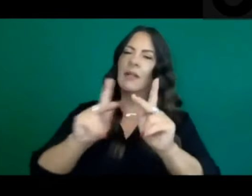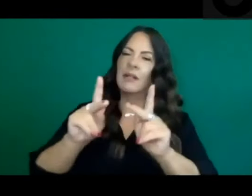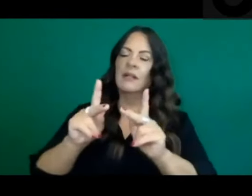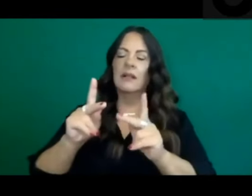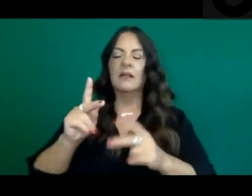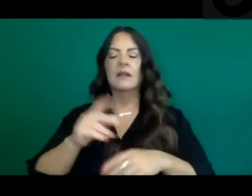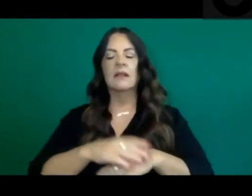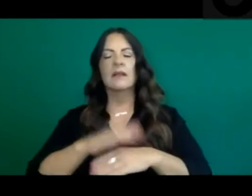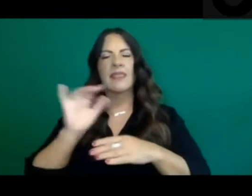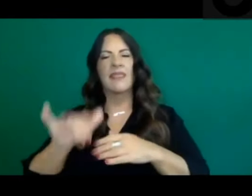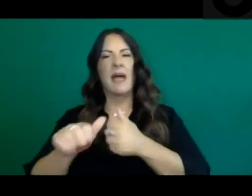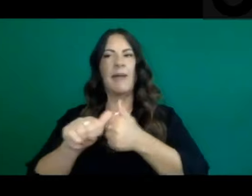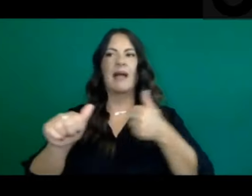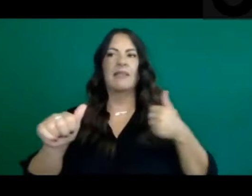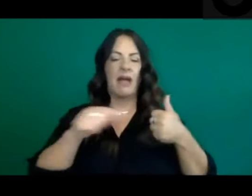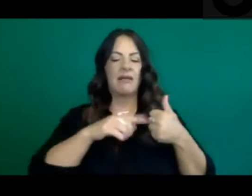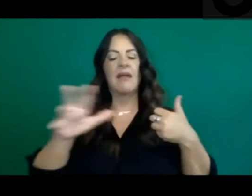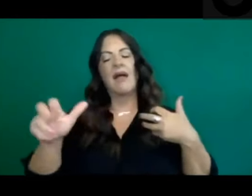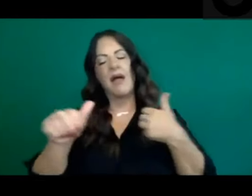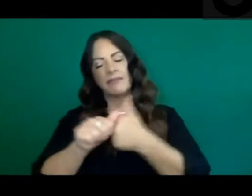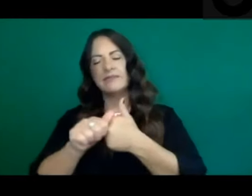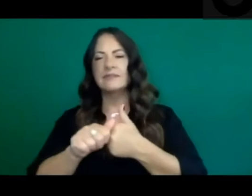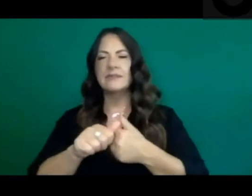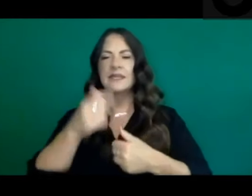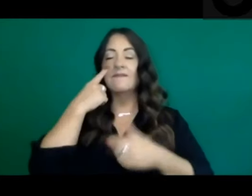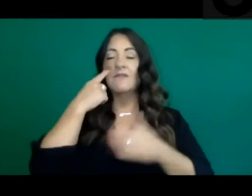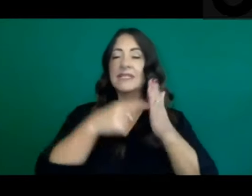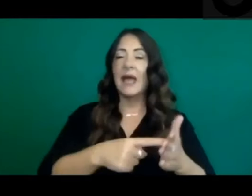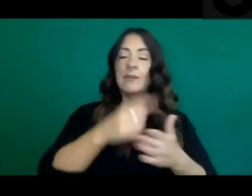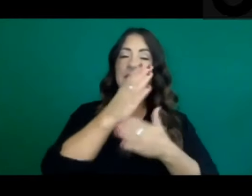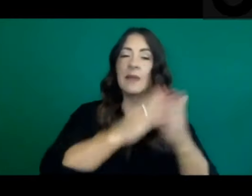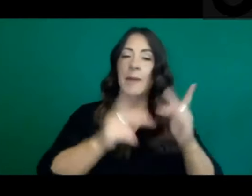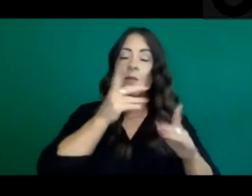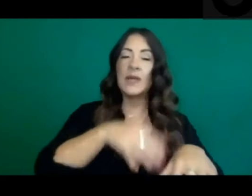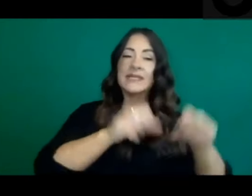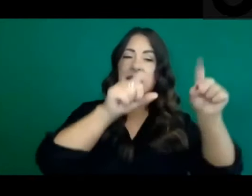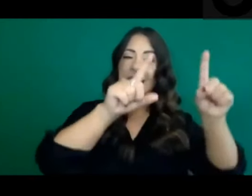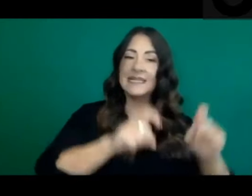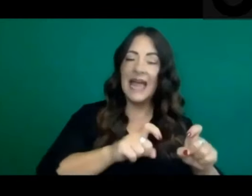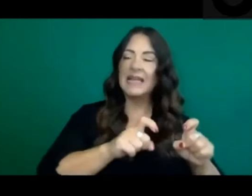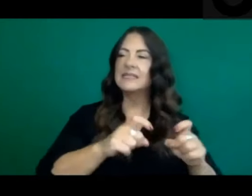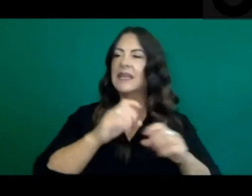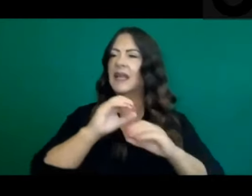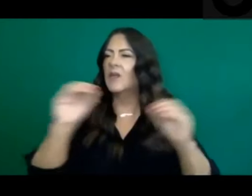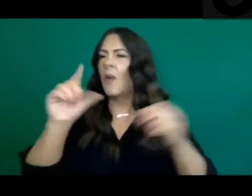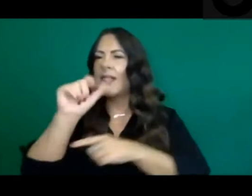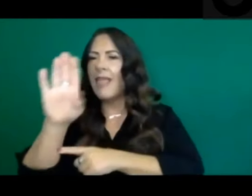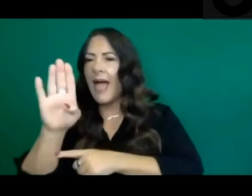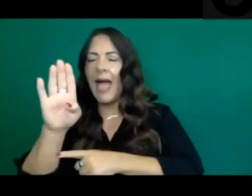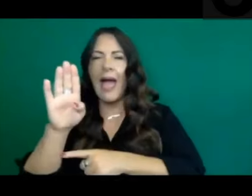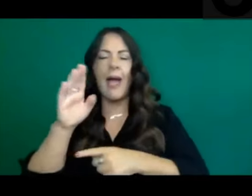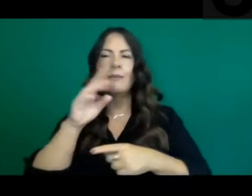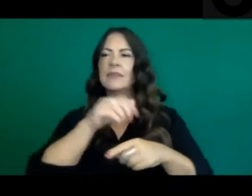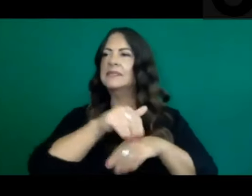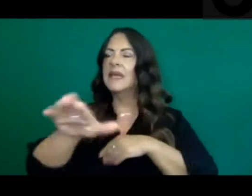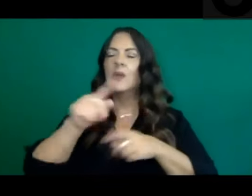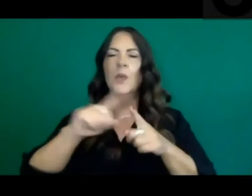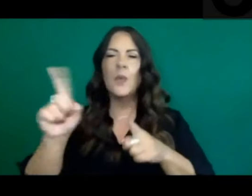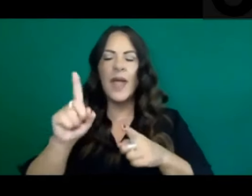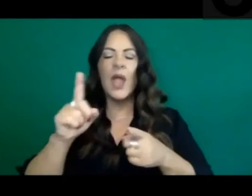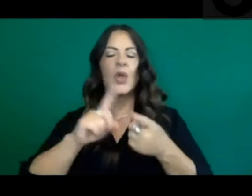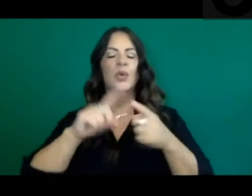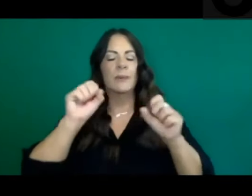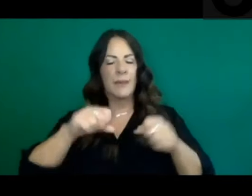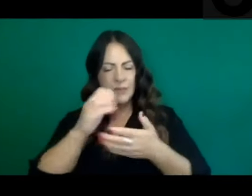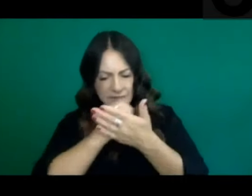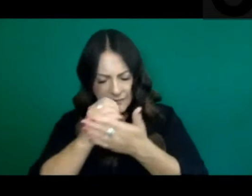because fewer tests probably being done. Those bigger lab corporations have increased their own capacity